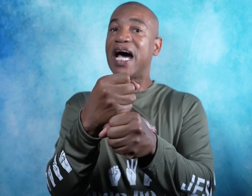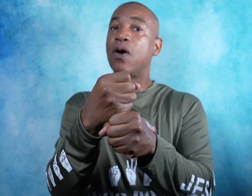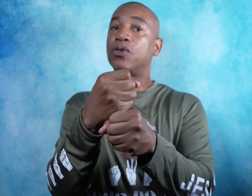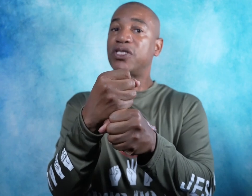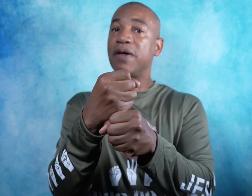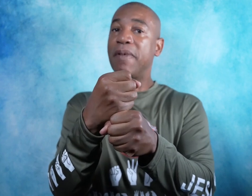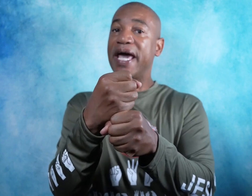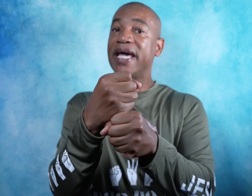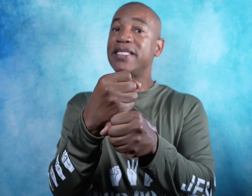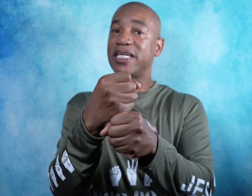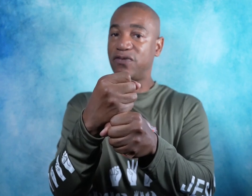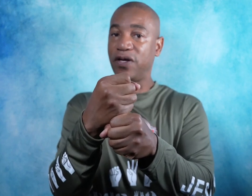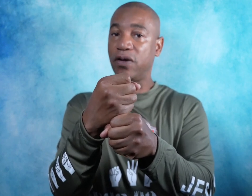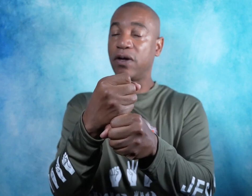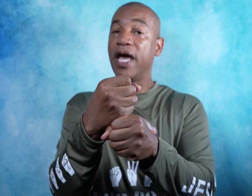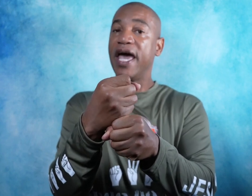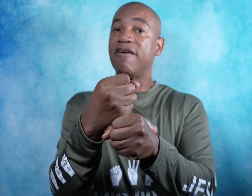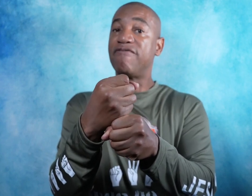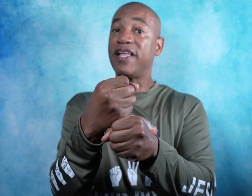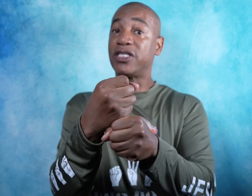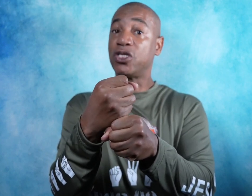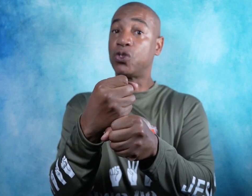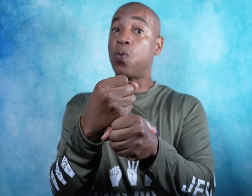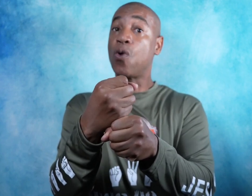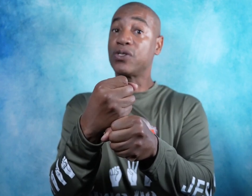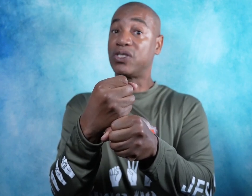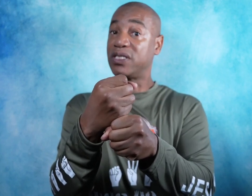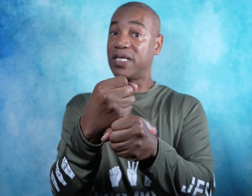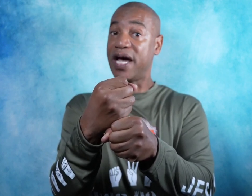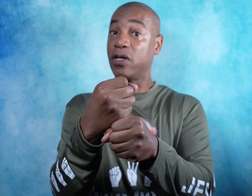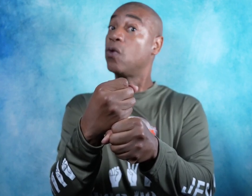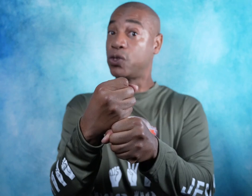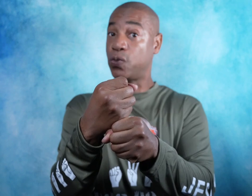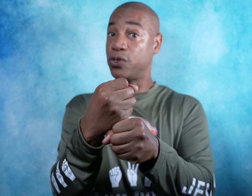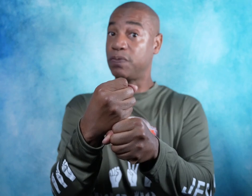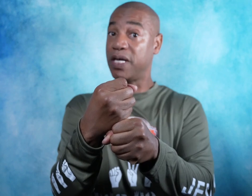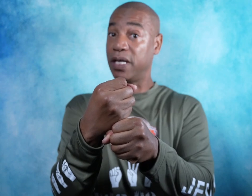I will take my index finger and flex it towards the signer or towards me.